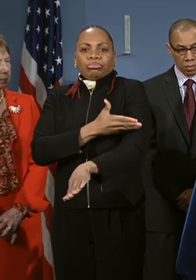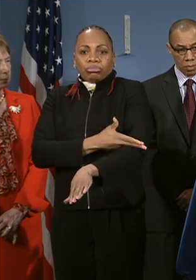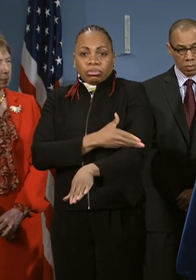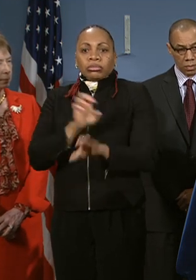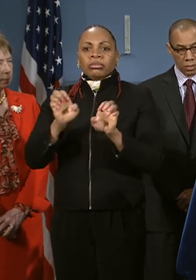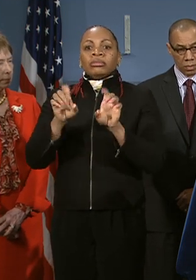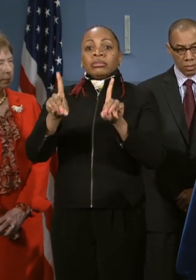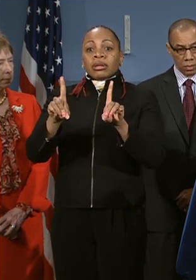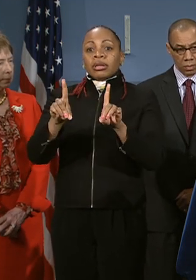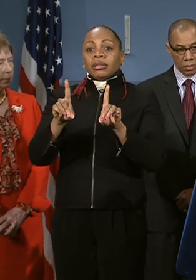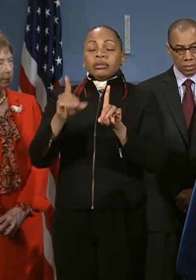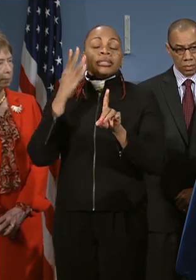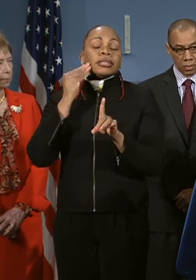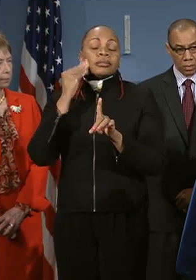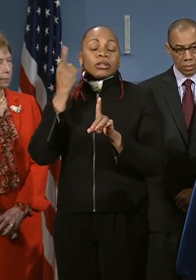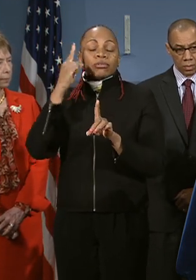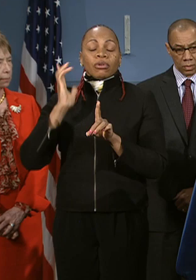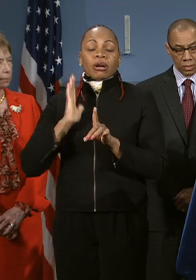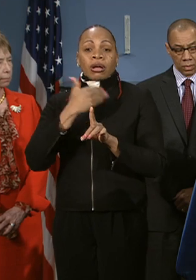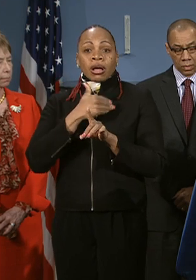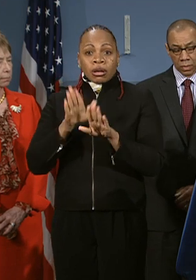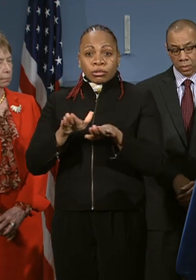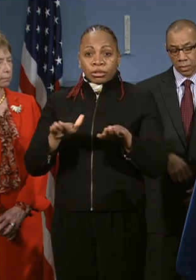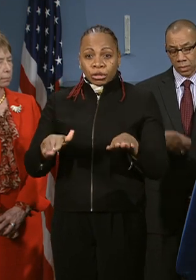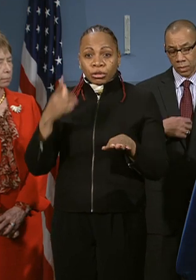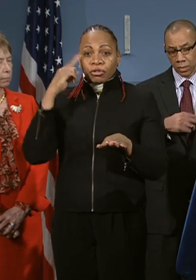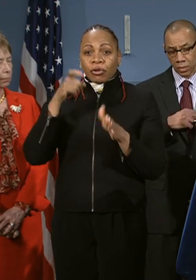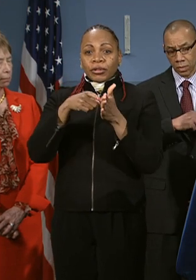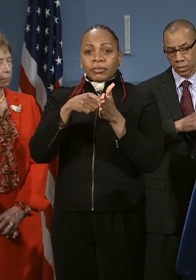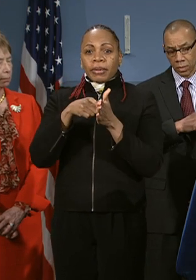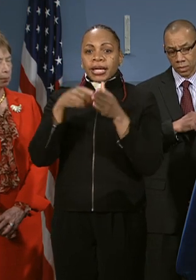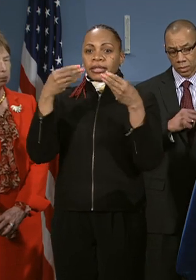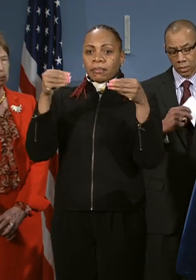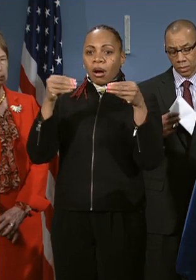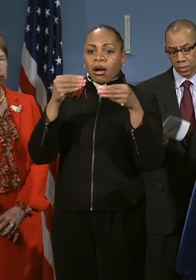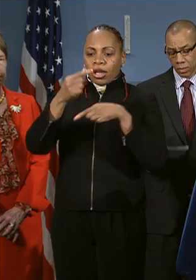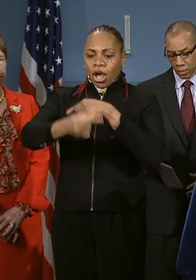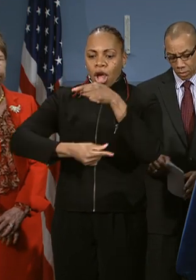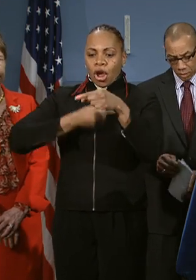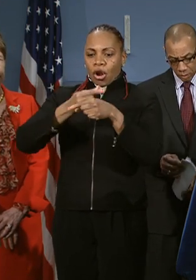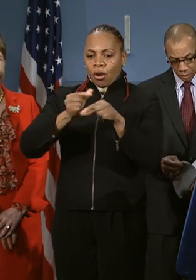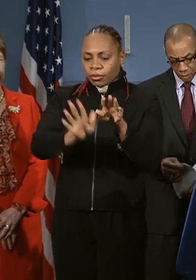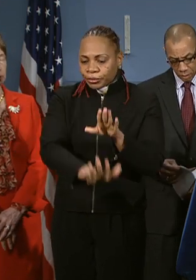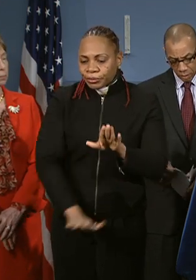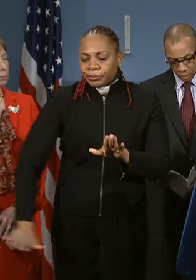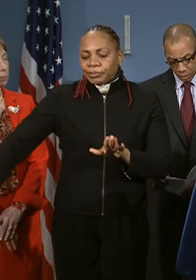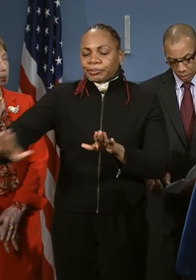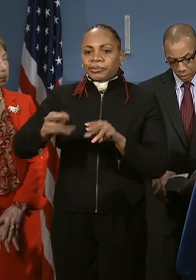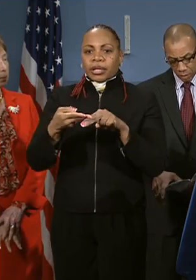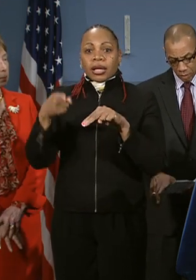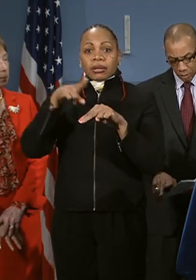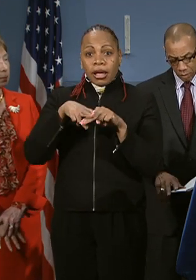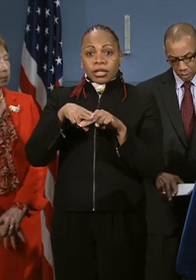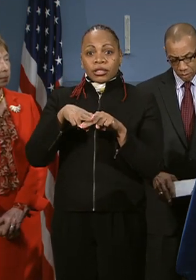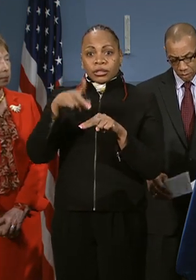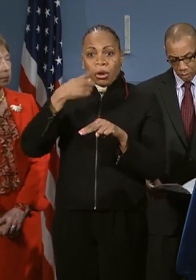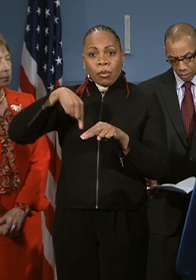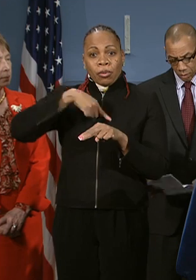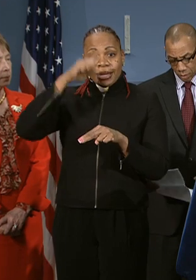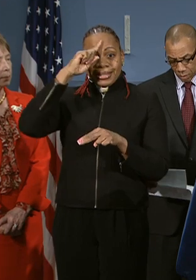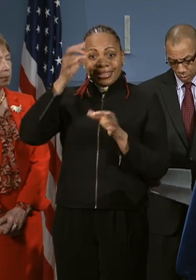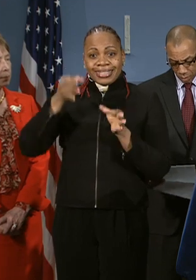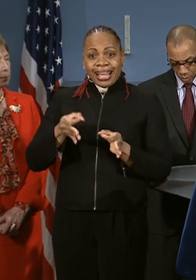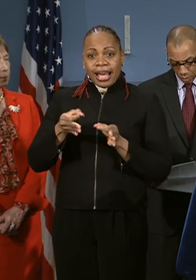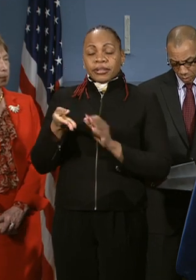kids as the demands of the marketplace and globally increase. This is why we've chosen to bid out contracts